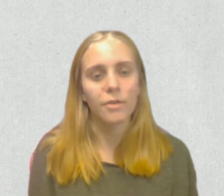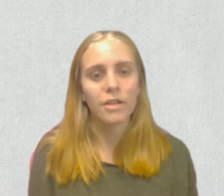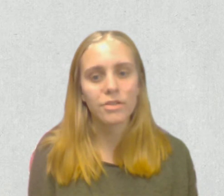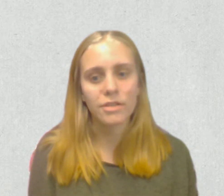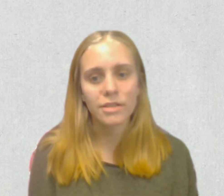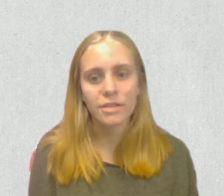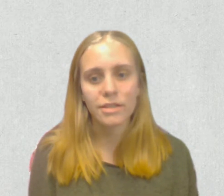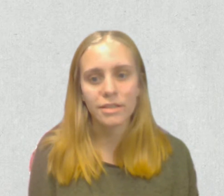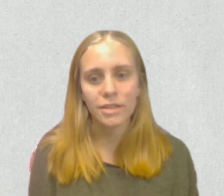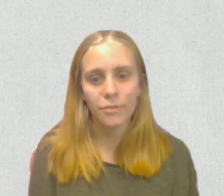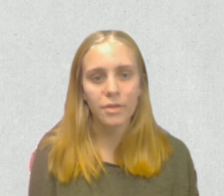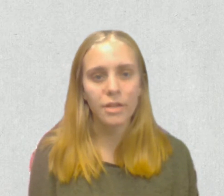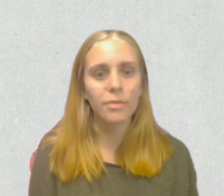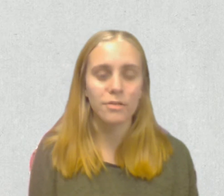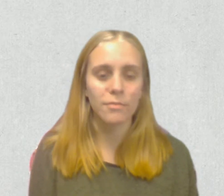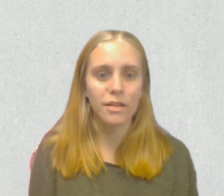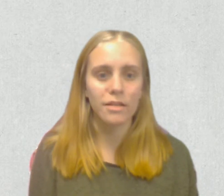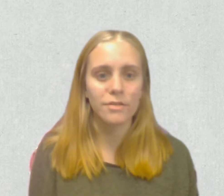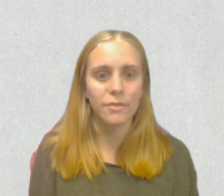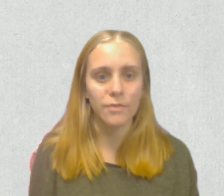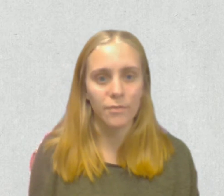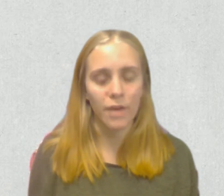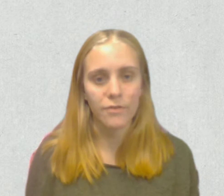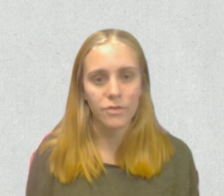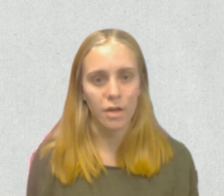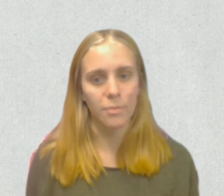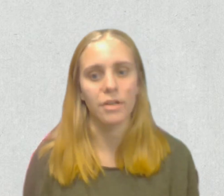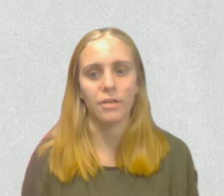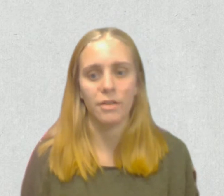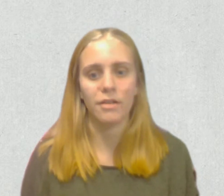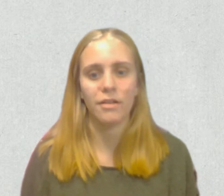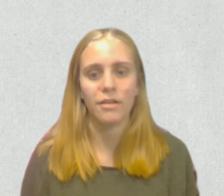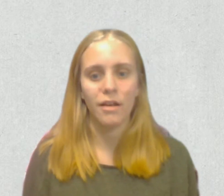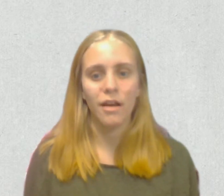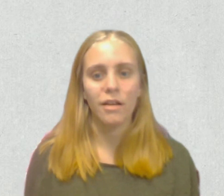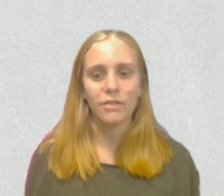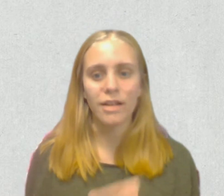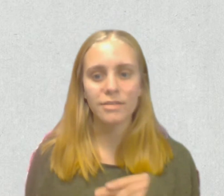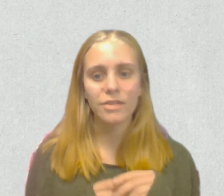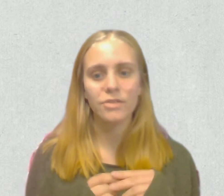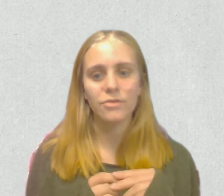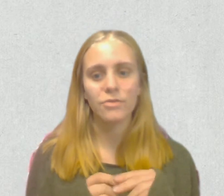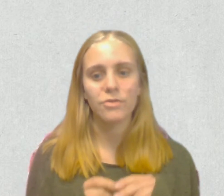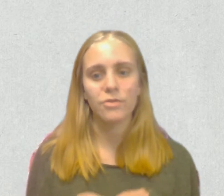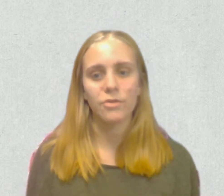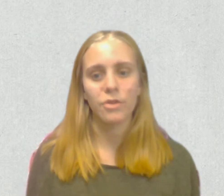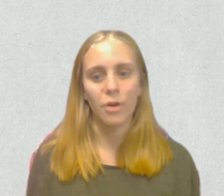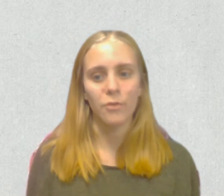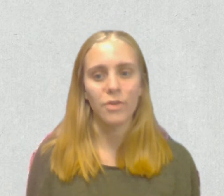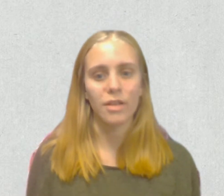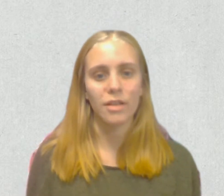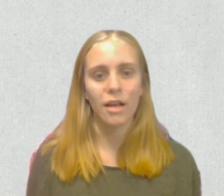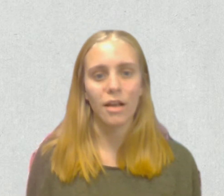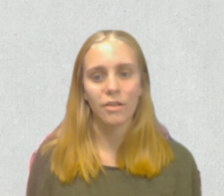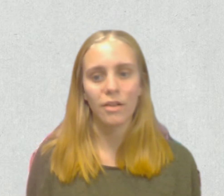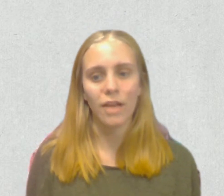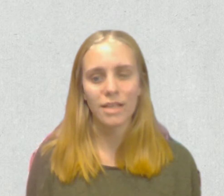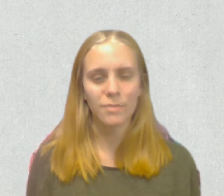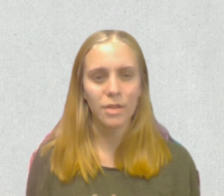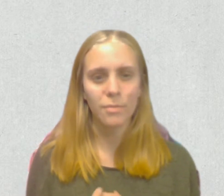is now 163 plus or minus 55 trout per kilometer. Lastly, due to COVID the last